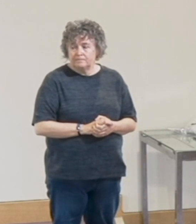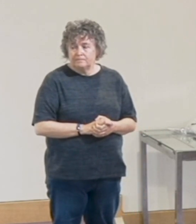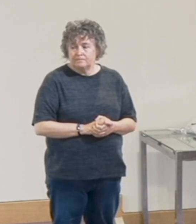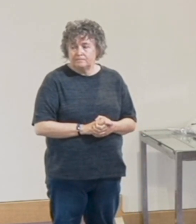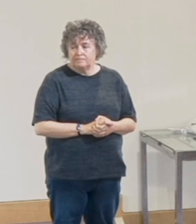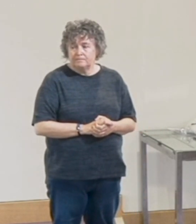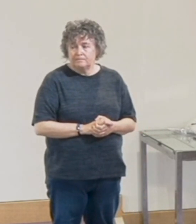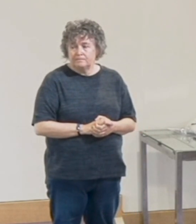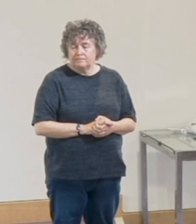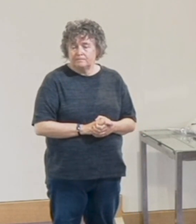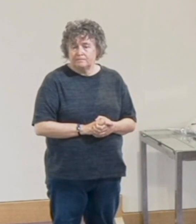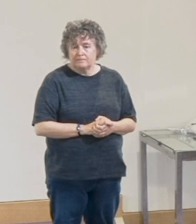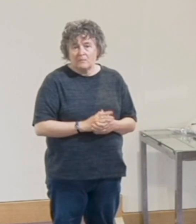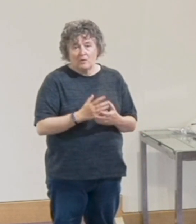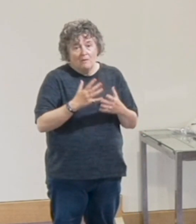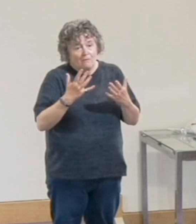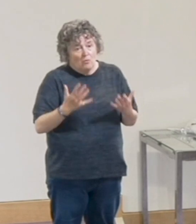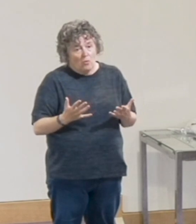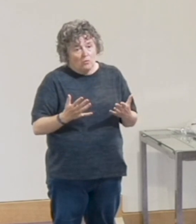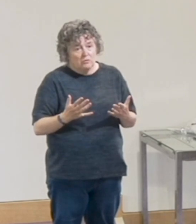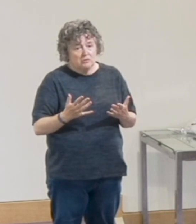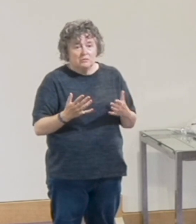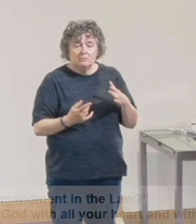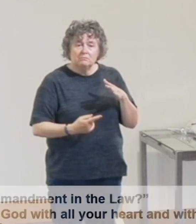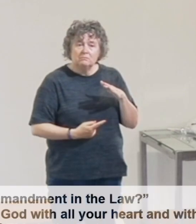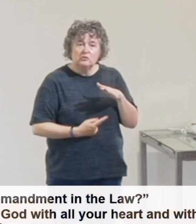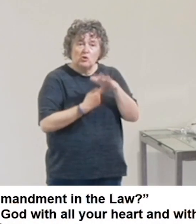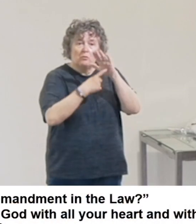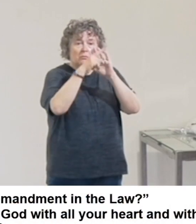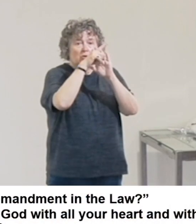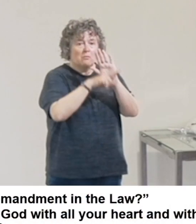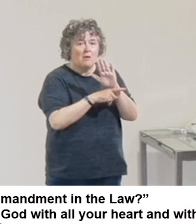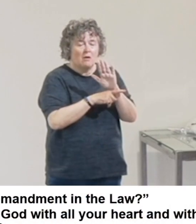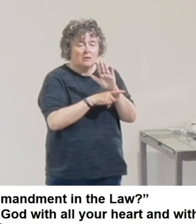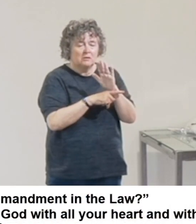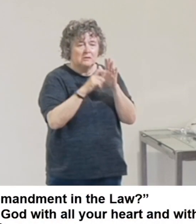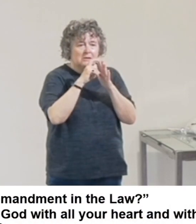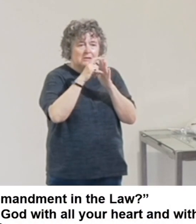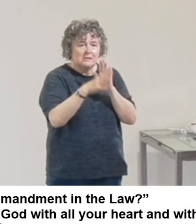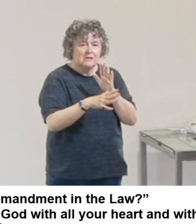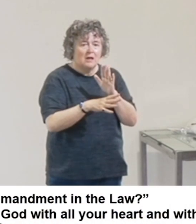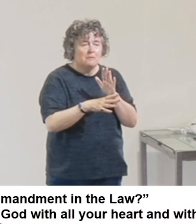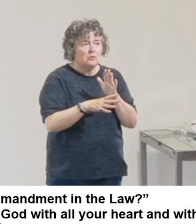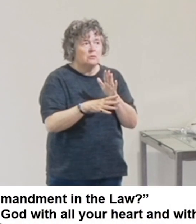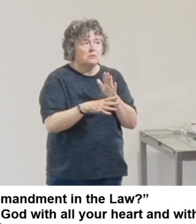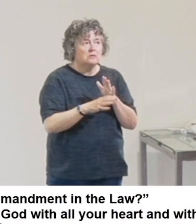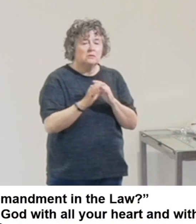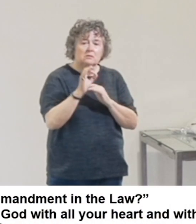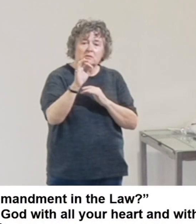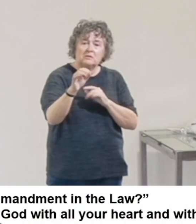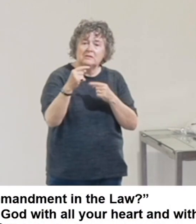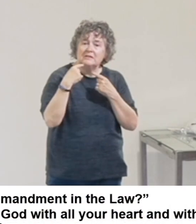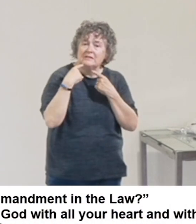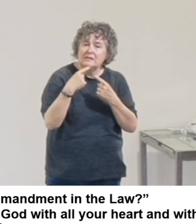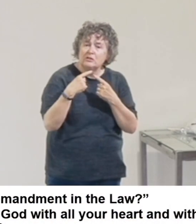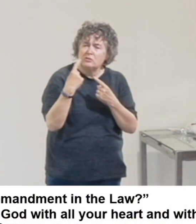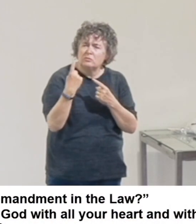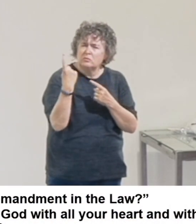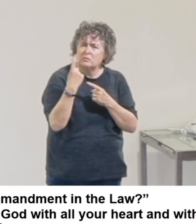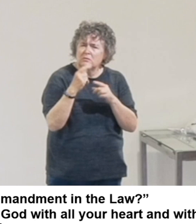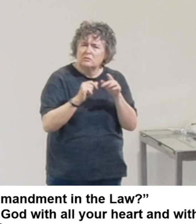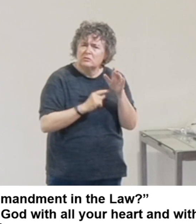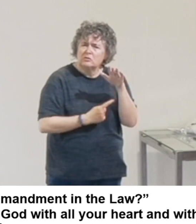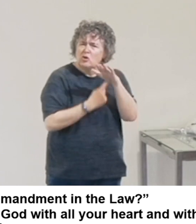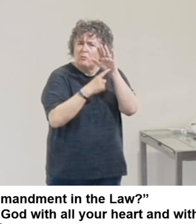of the greatest commandment when Jesus was asked by a Pharisee, teacher, which is the greatest